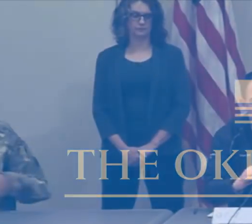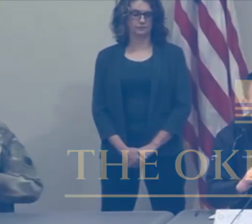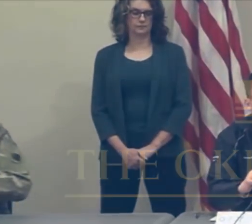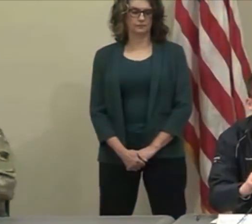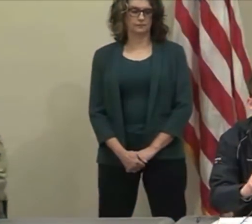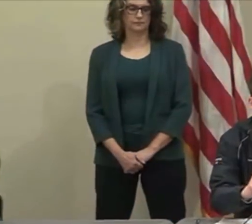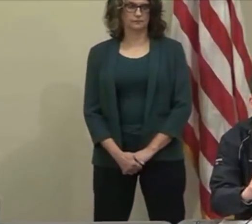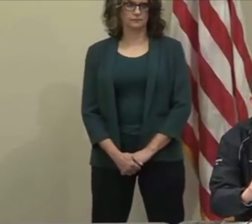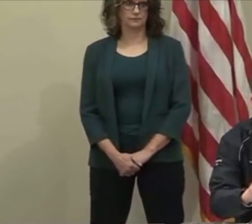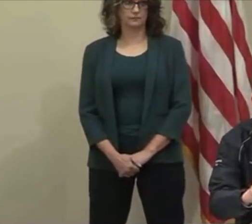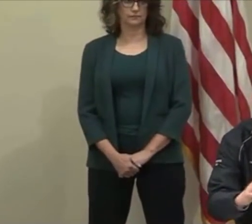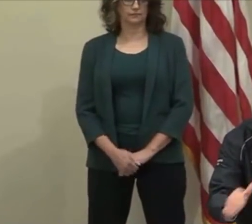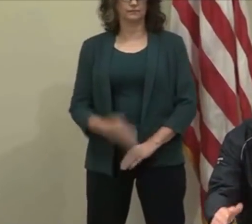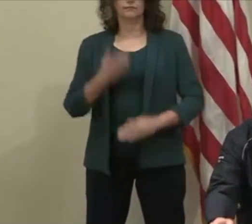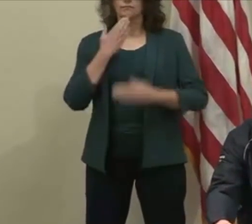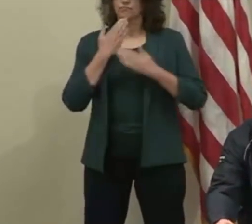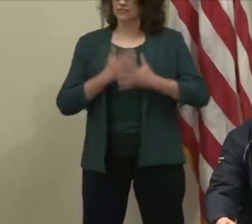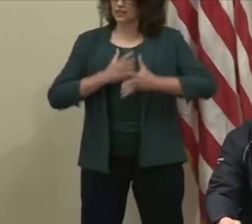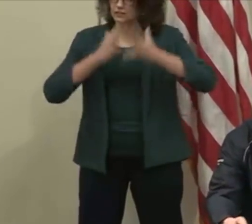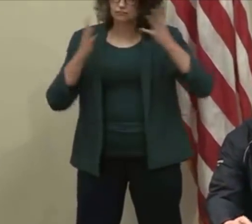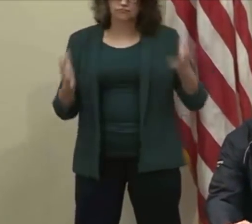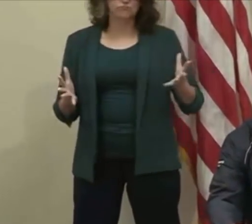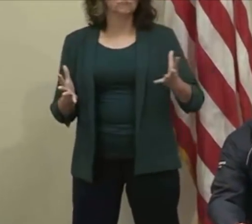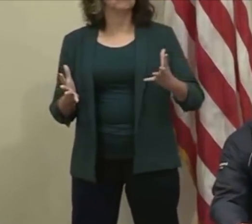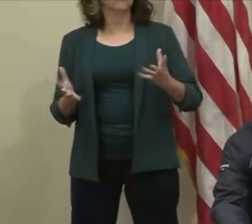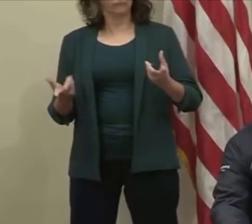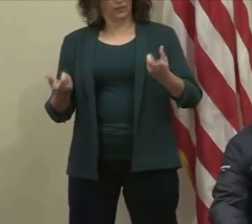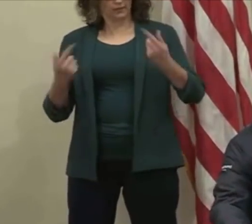Thank you guys so much for joining us.